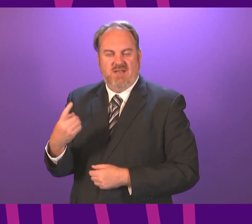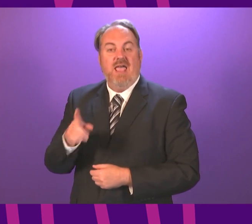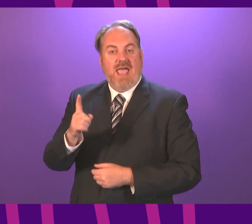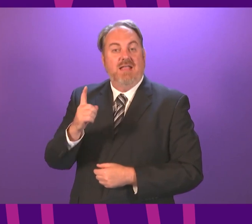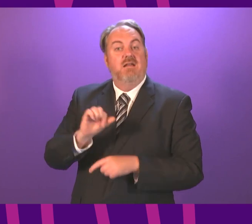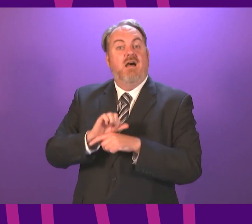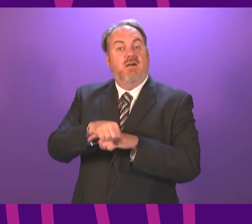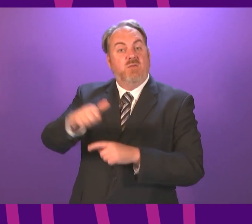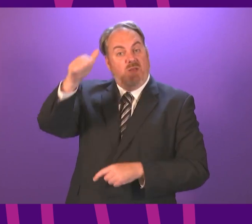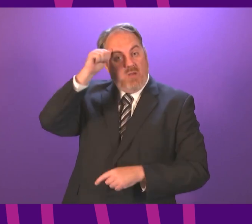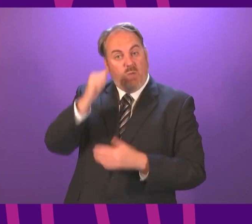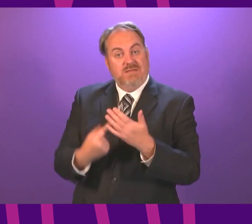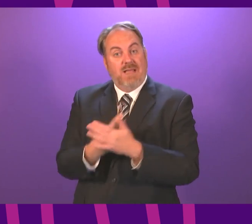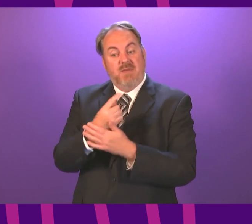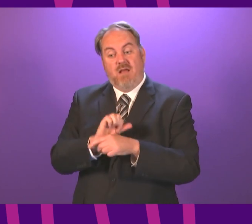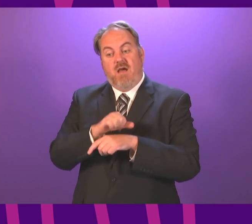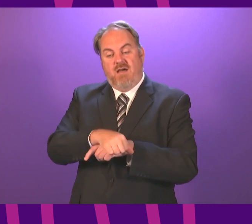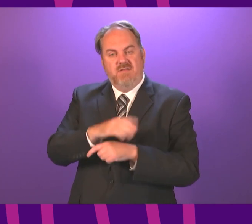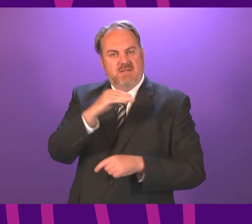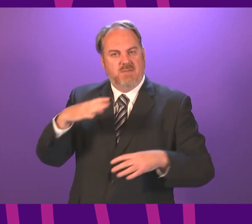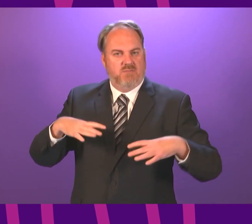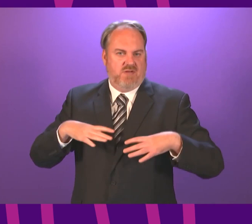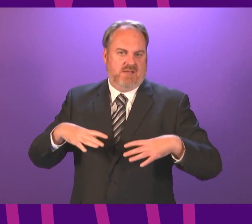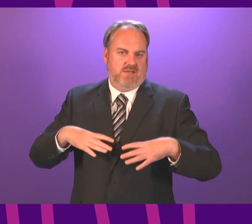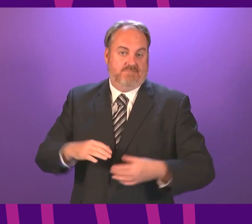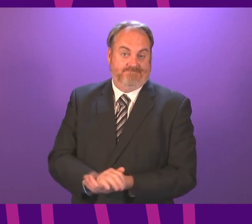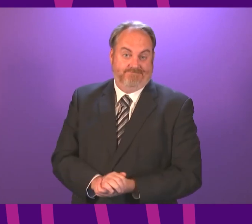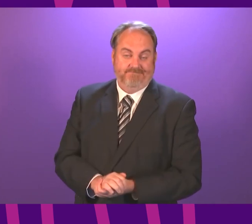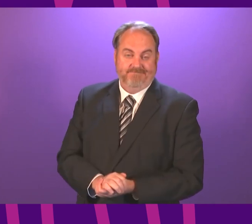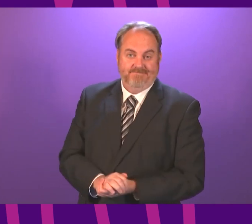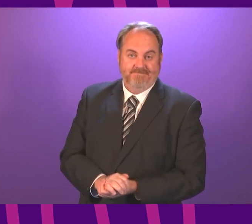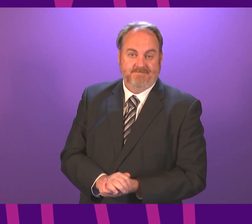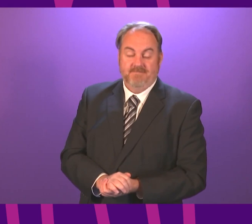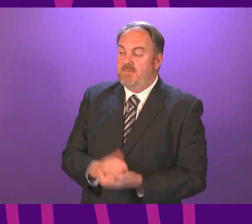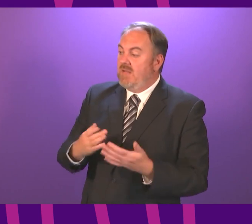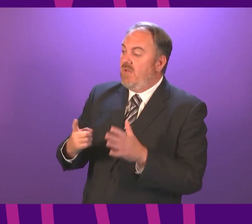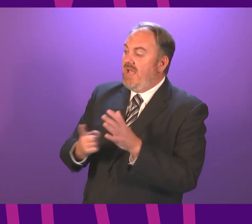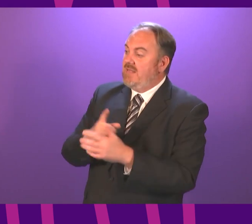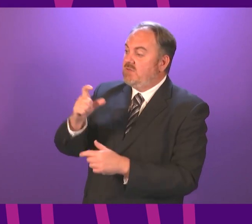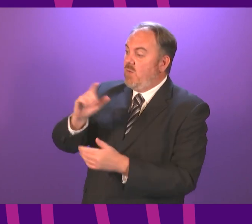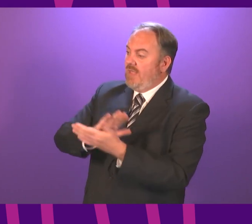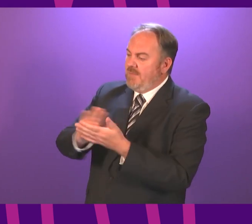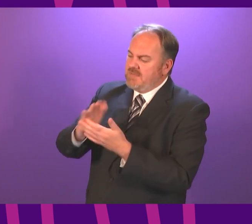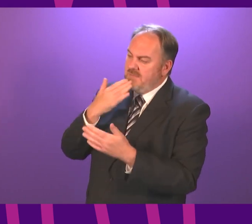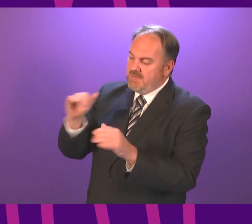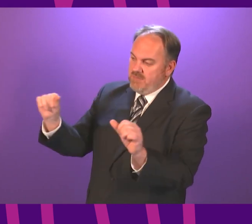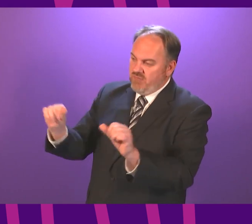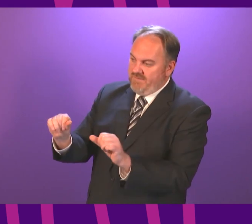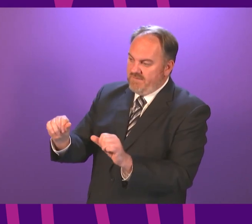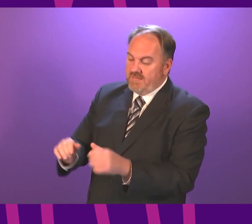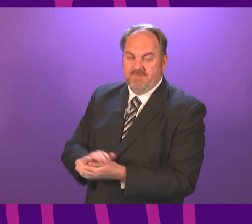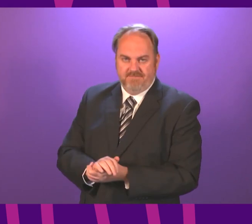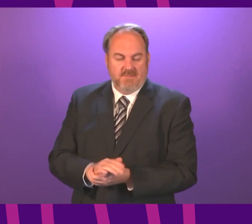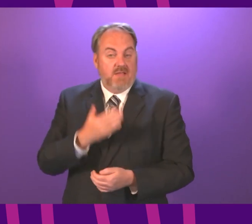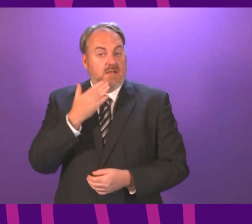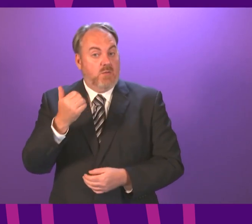rollout over the summer. Thank you. I call Alex Cole-Hamilton briefly, please. Thank you, Presiding